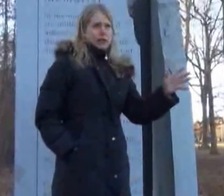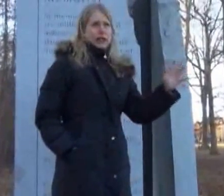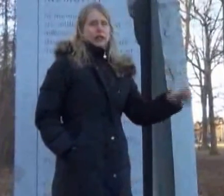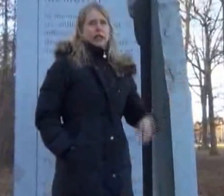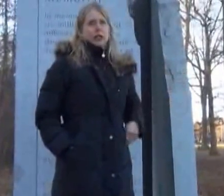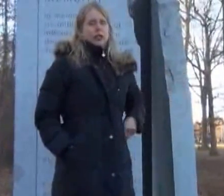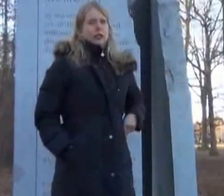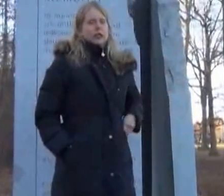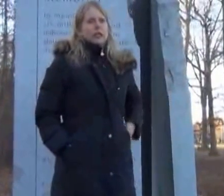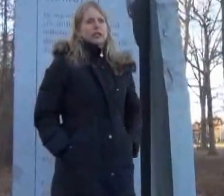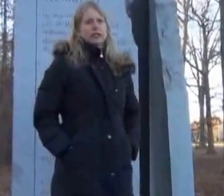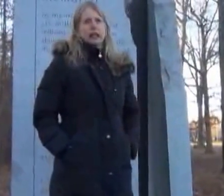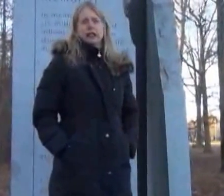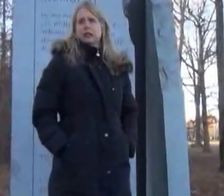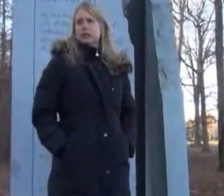recollection, he says,